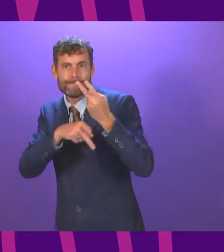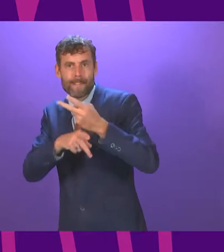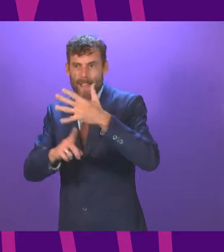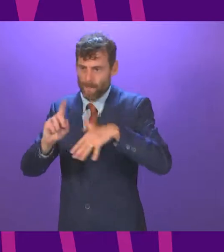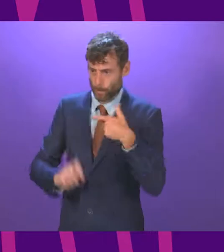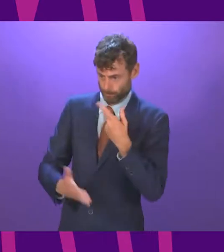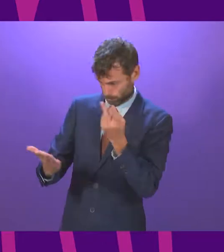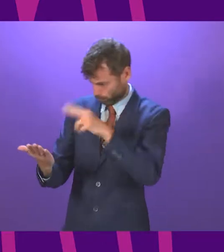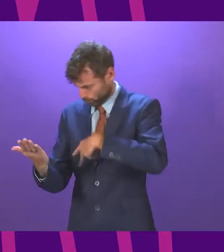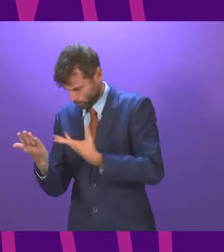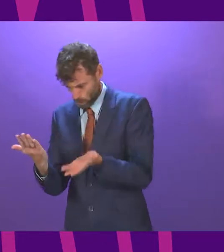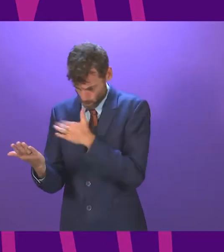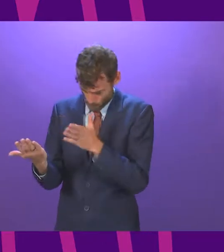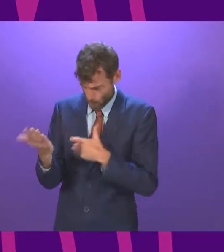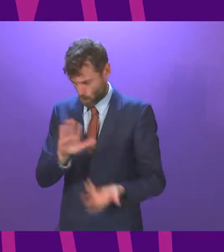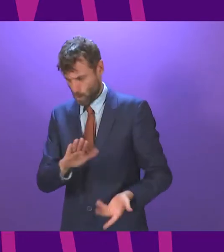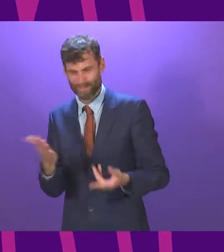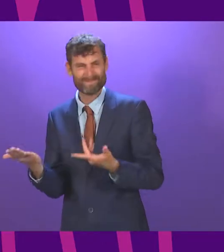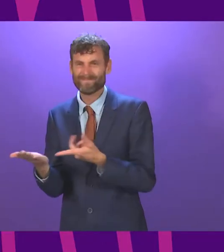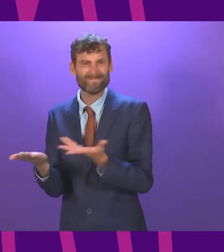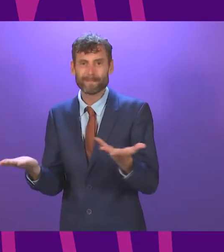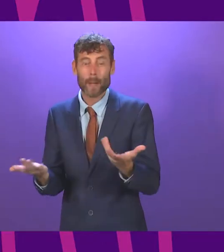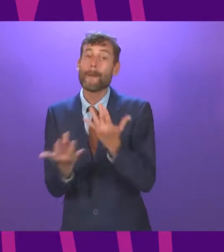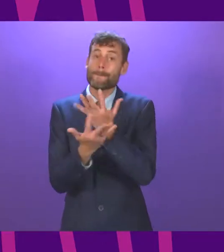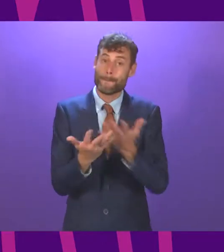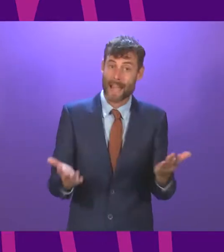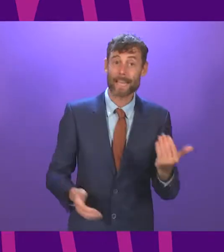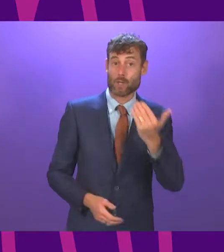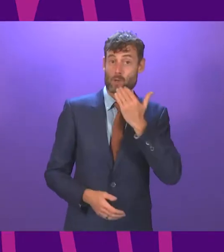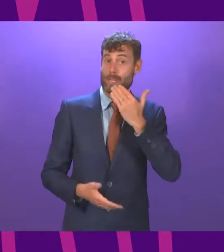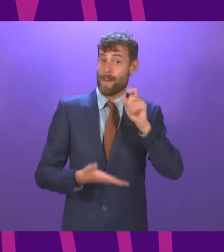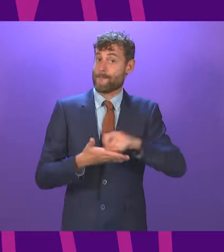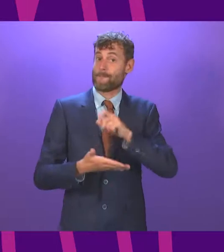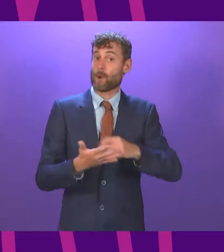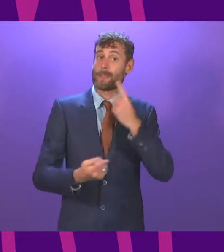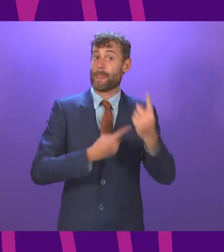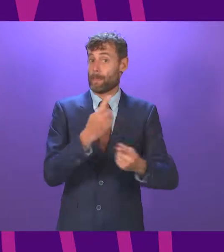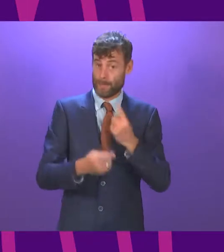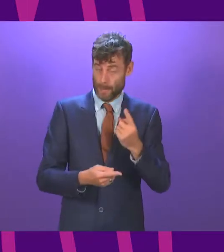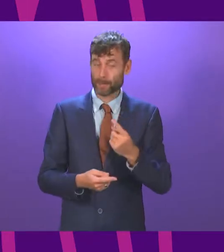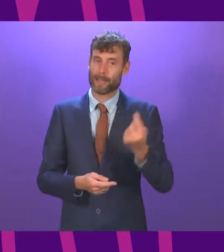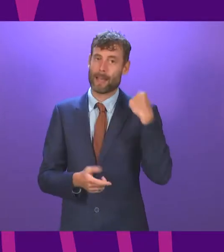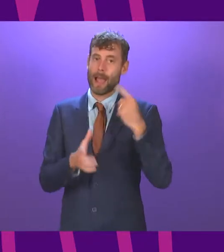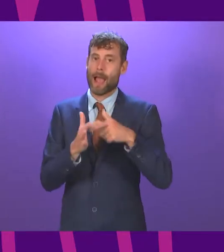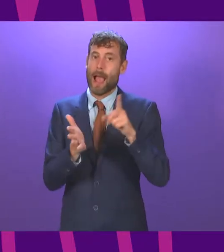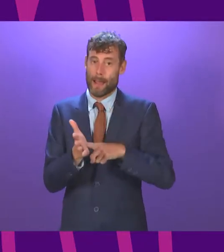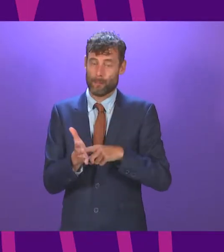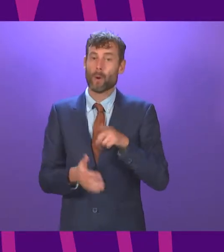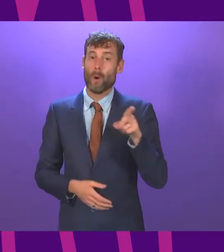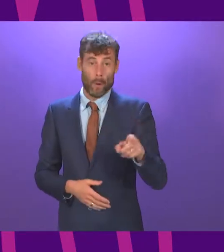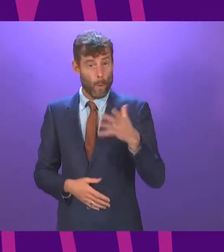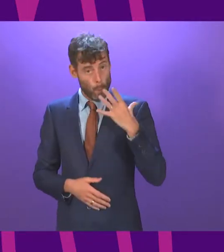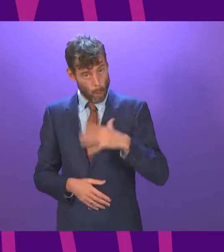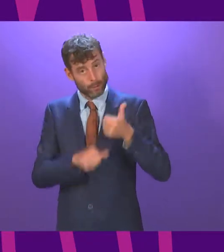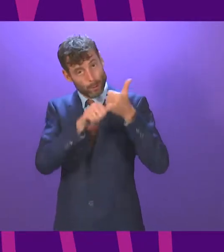inexplicable to the majority of Green voters, who, according to a poll in April, support Scotland's retained place in the United Kingdom,